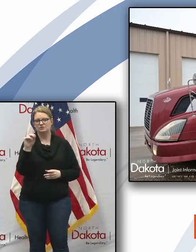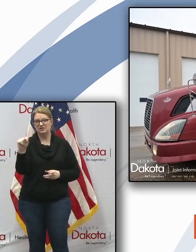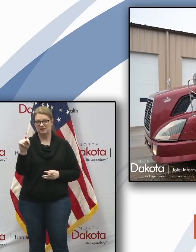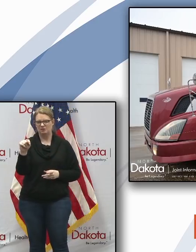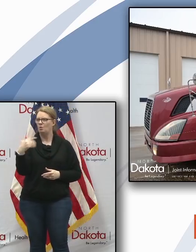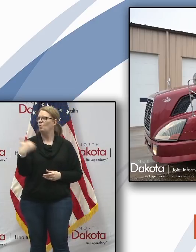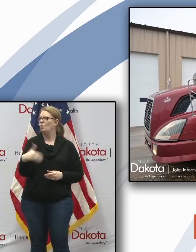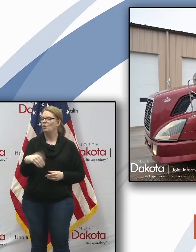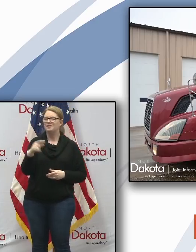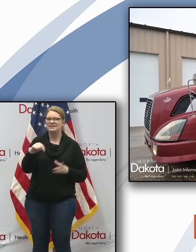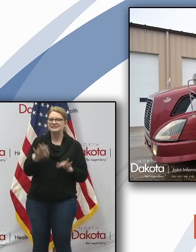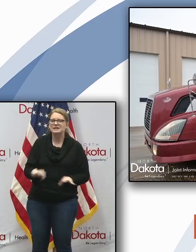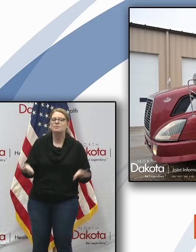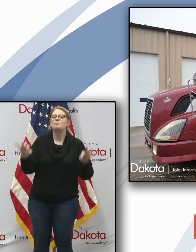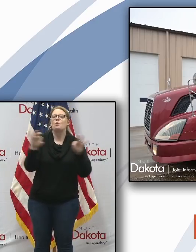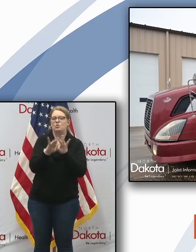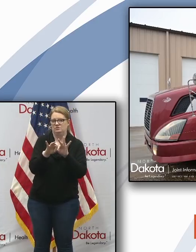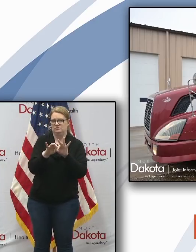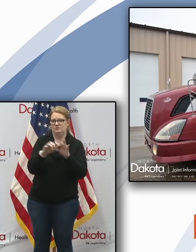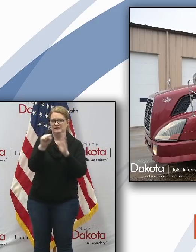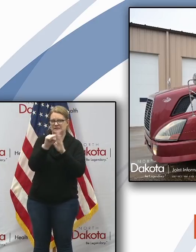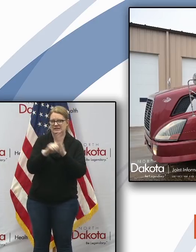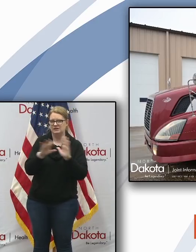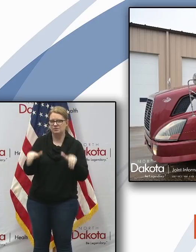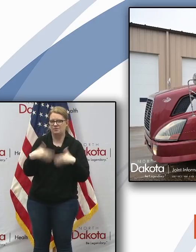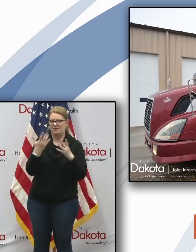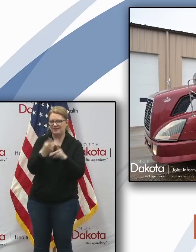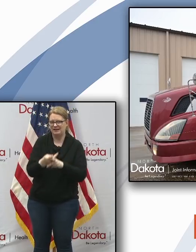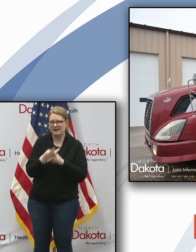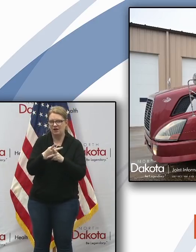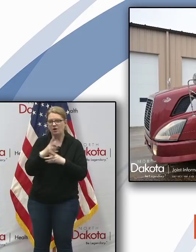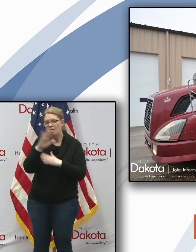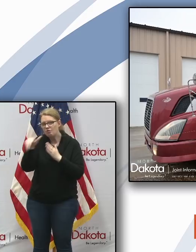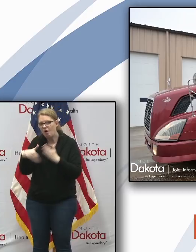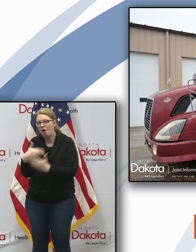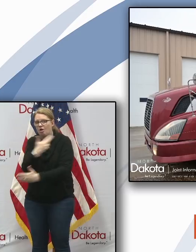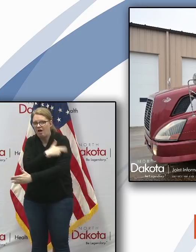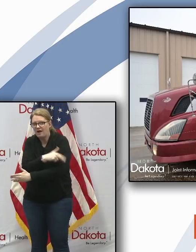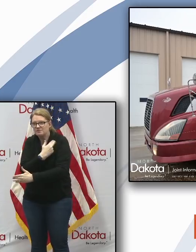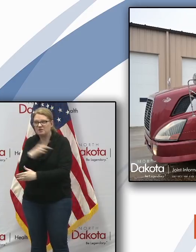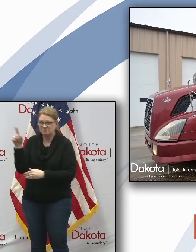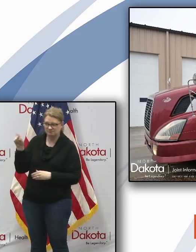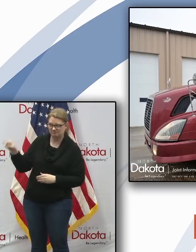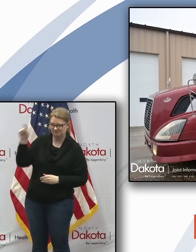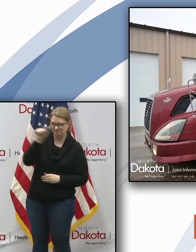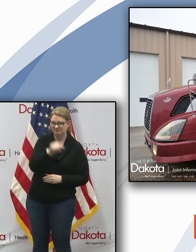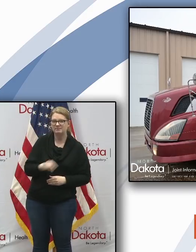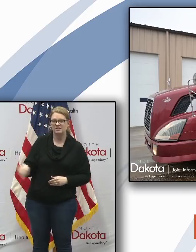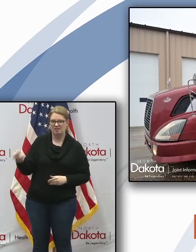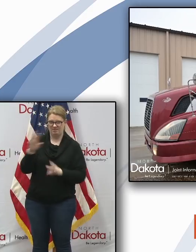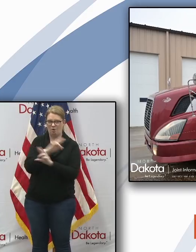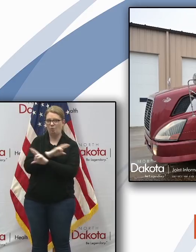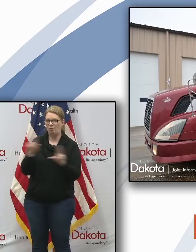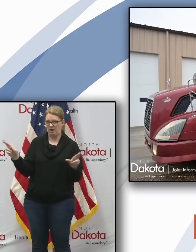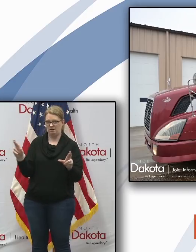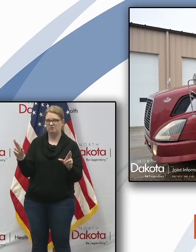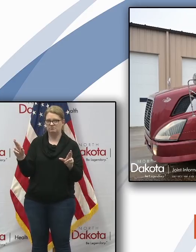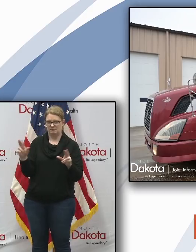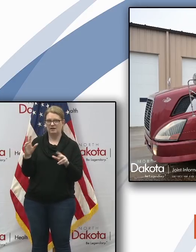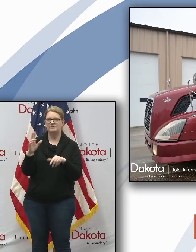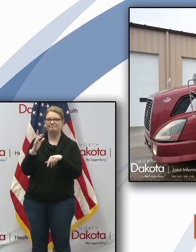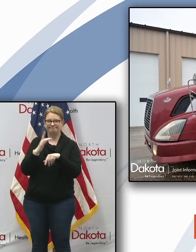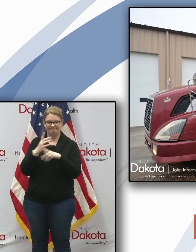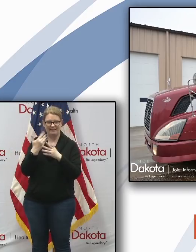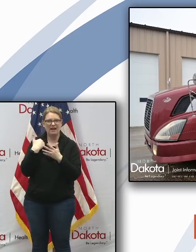vital for the state to provide the best care for its residents and we want every hospital to have the supplies on hand to be prepared to deal with the effects of this